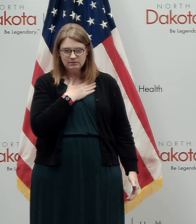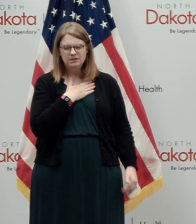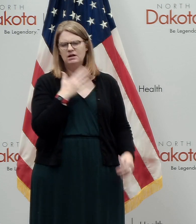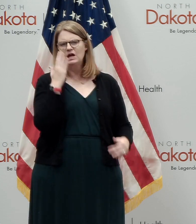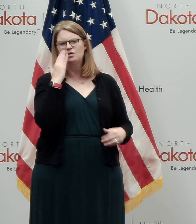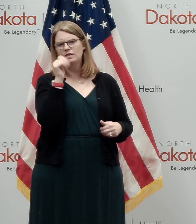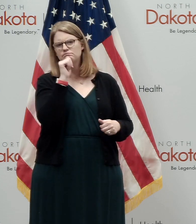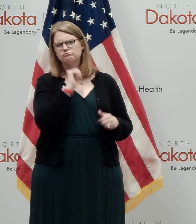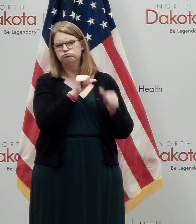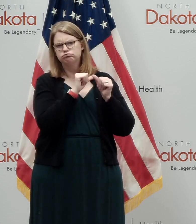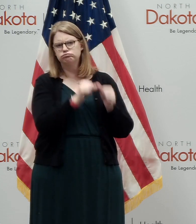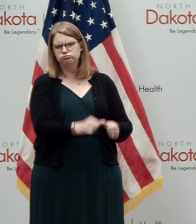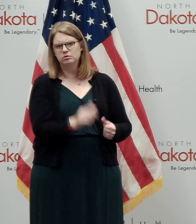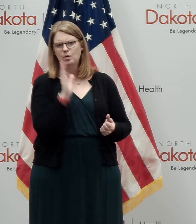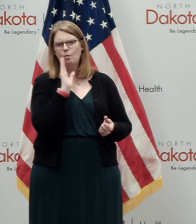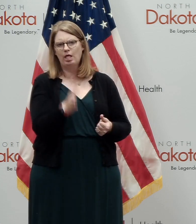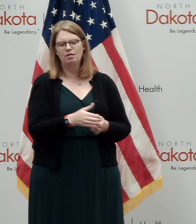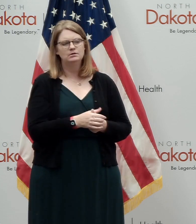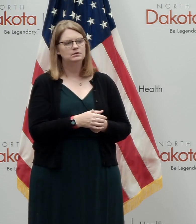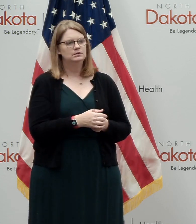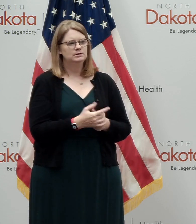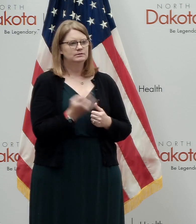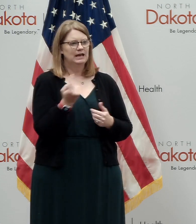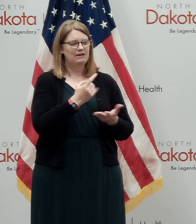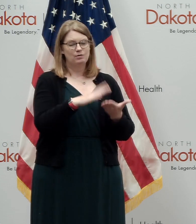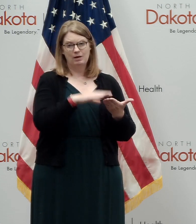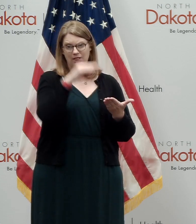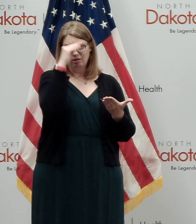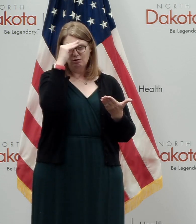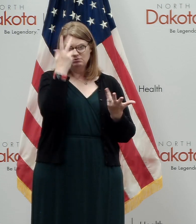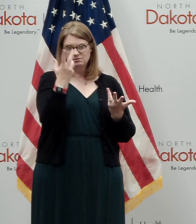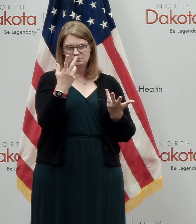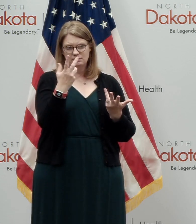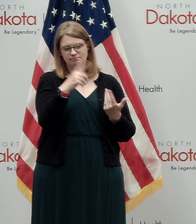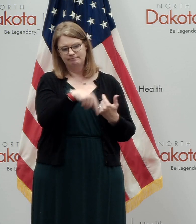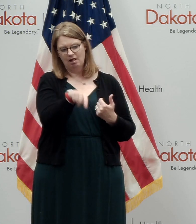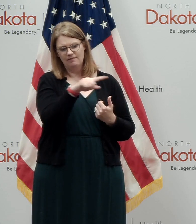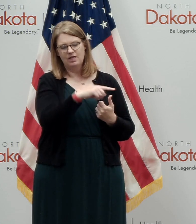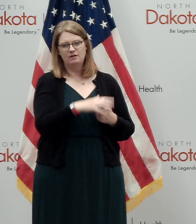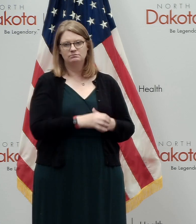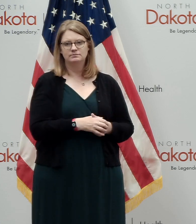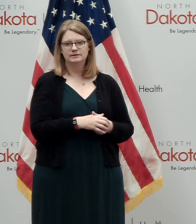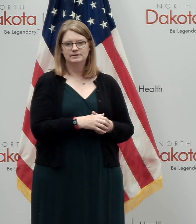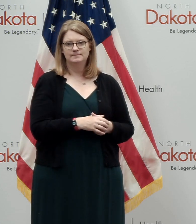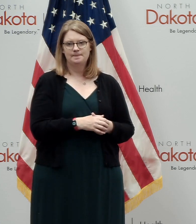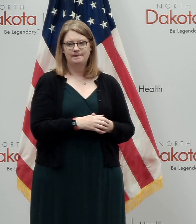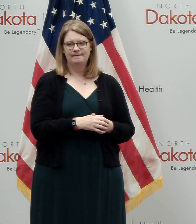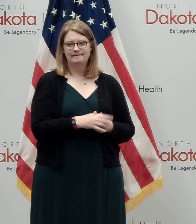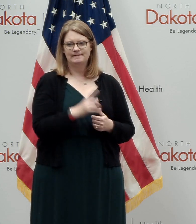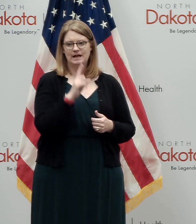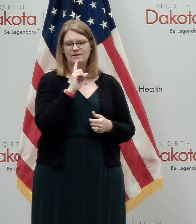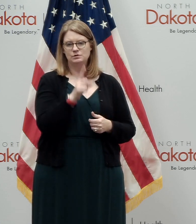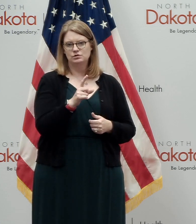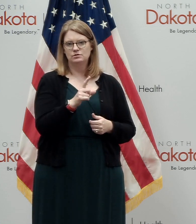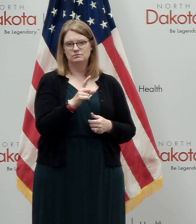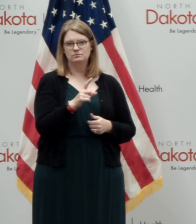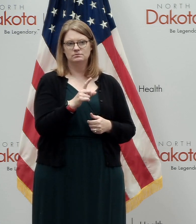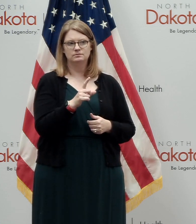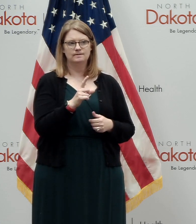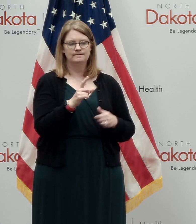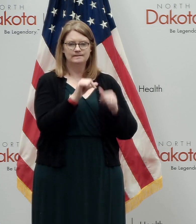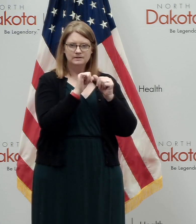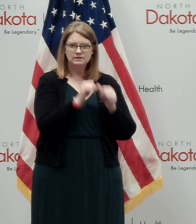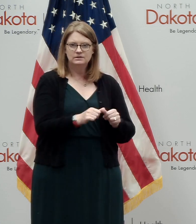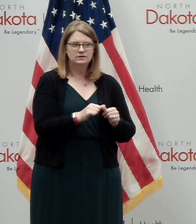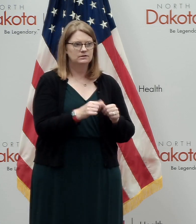through that as well. And they'll, you know, everybody learns, learns, learns from all this, but I, I'm sure they'll, I'm sure everybody, like I said, come through stronger than